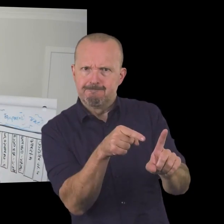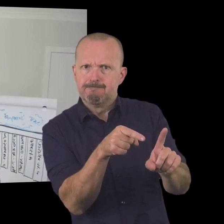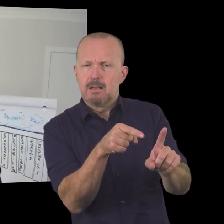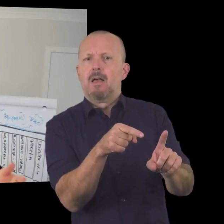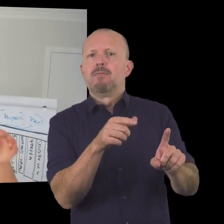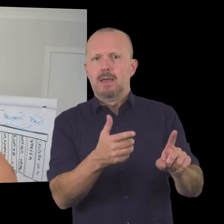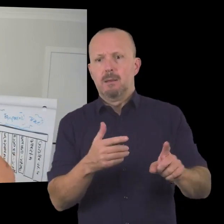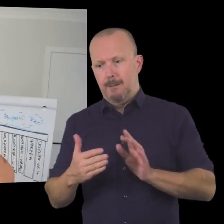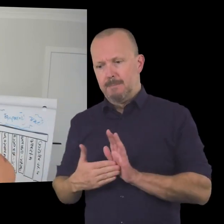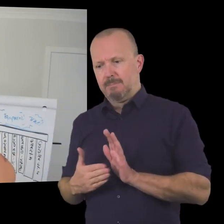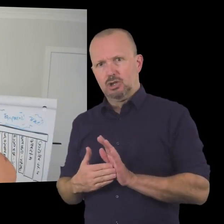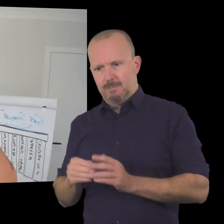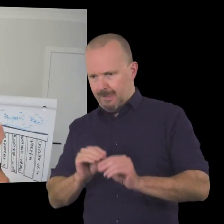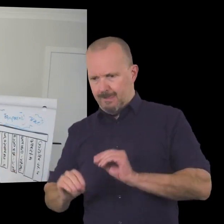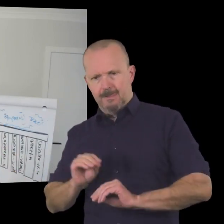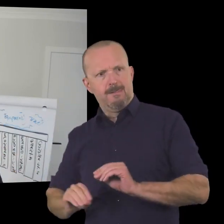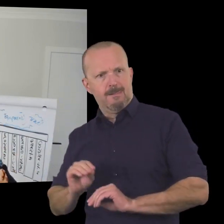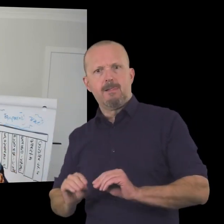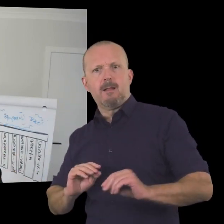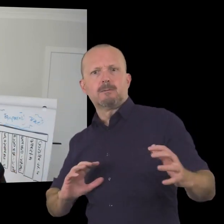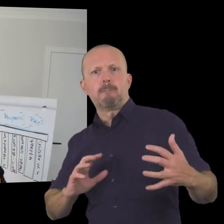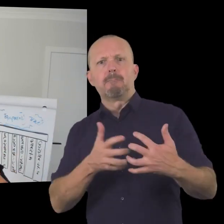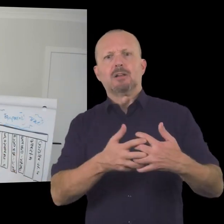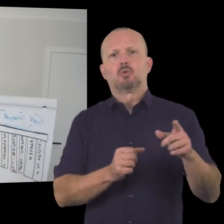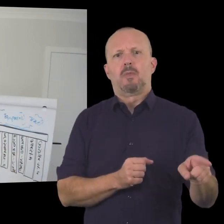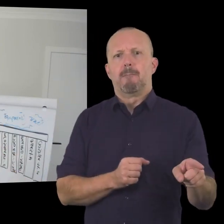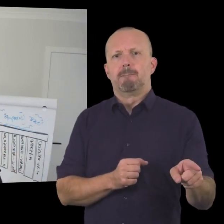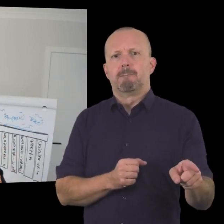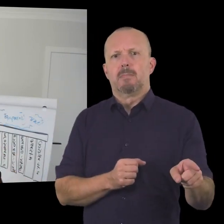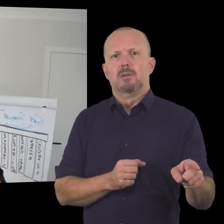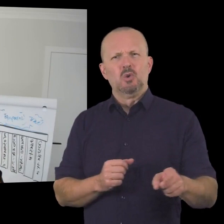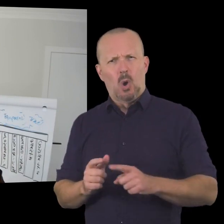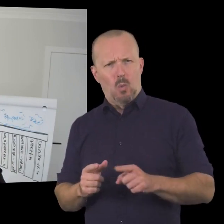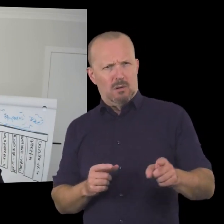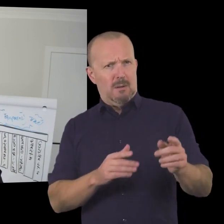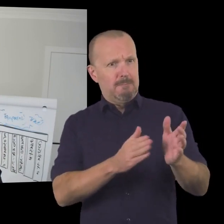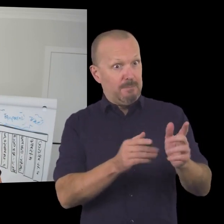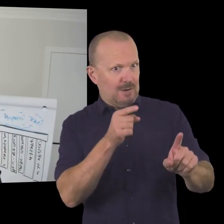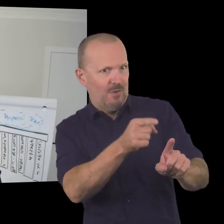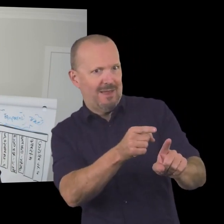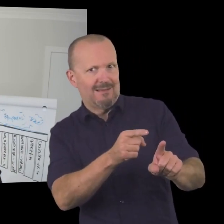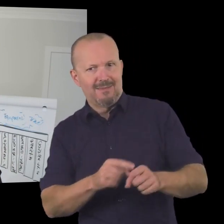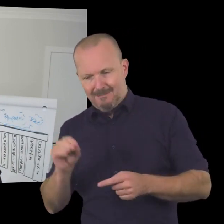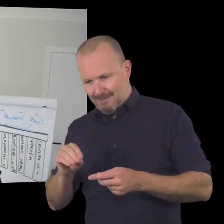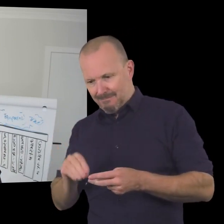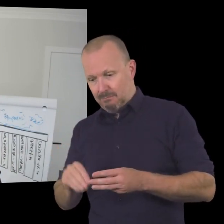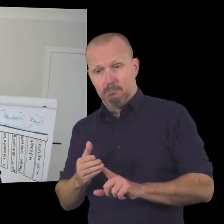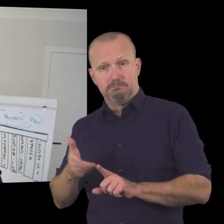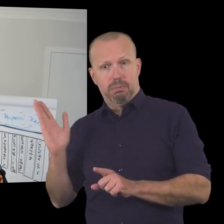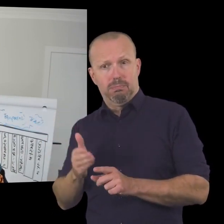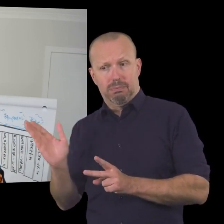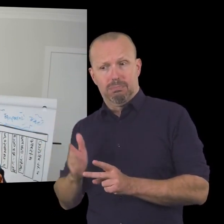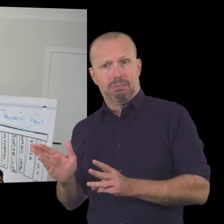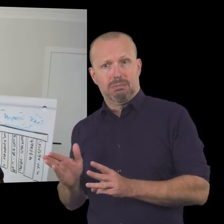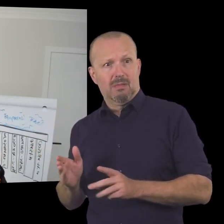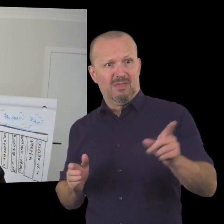can think about what are the elements of my membership offering that i would put together because they would provide benefits and value and be attractive